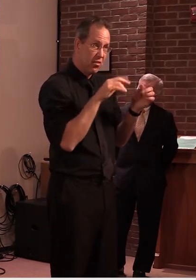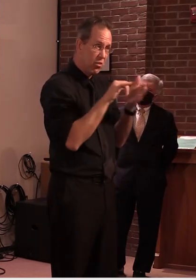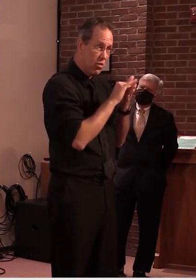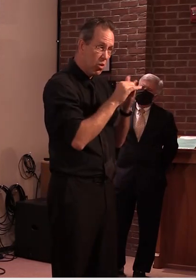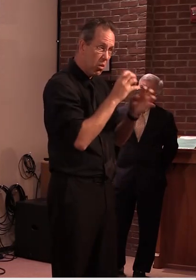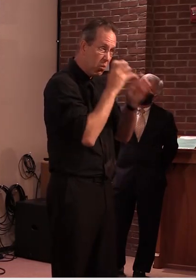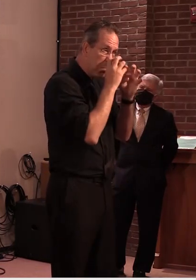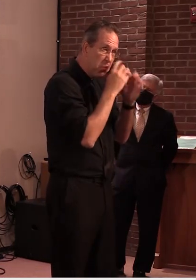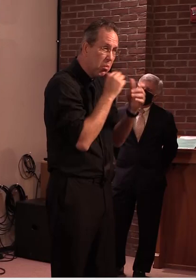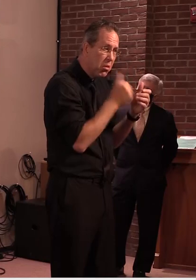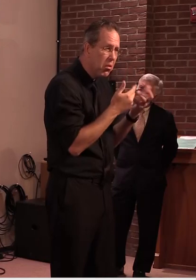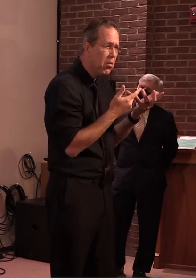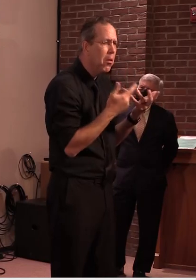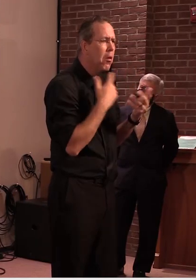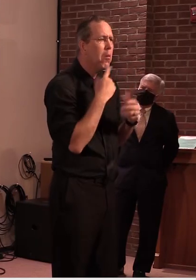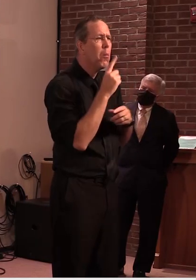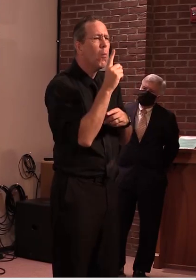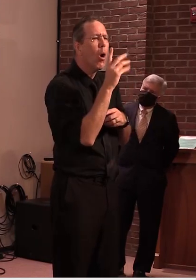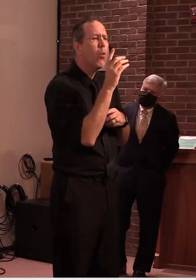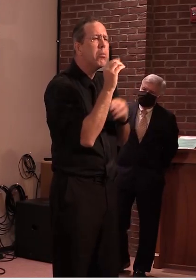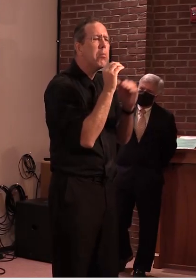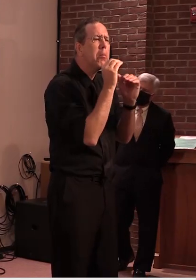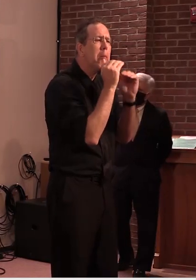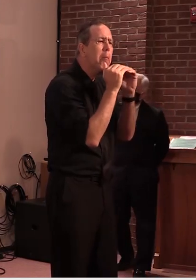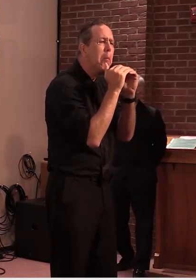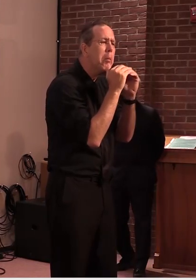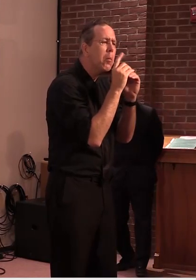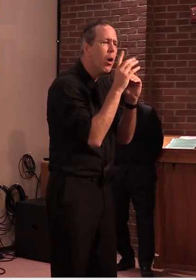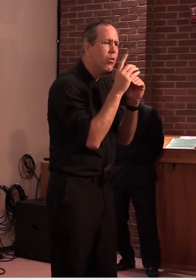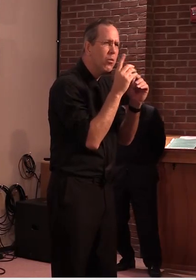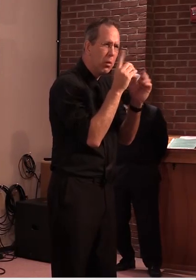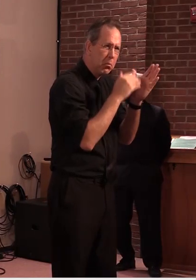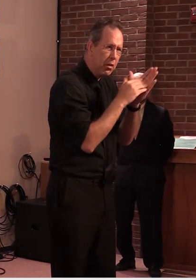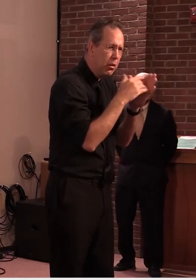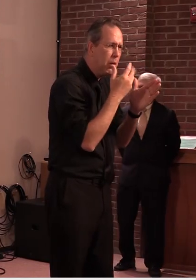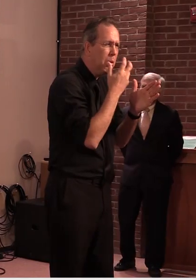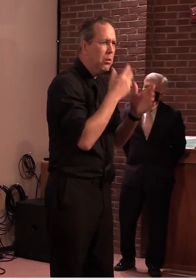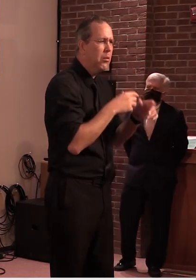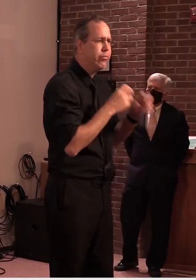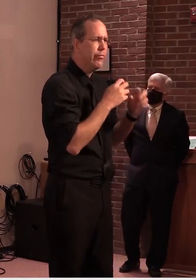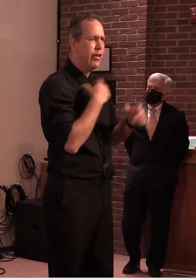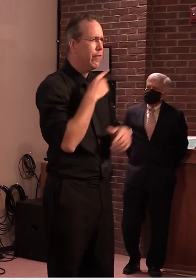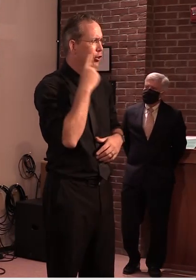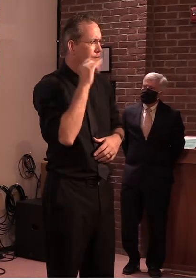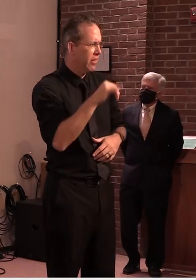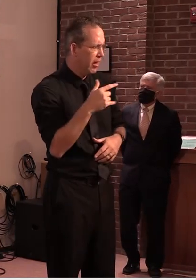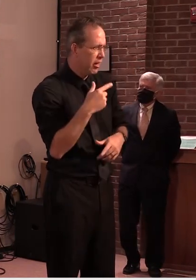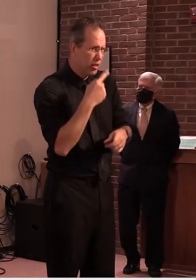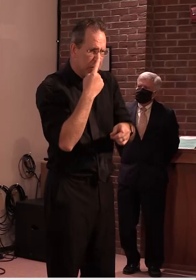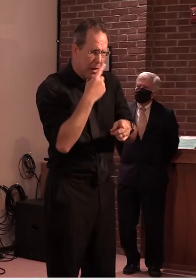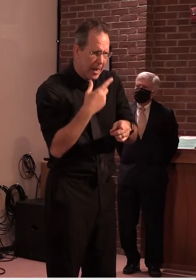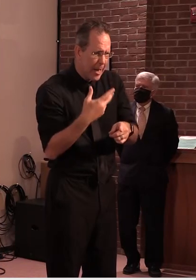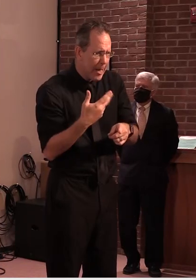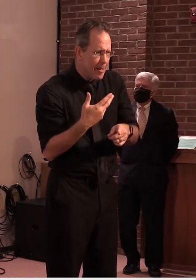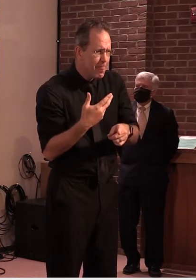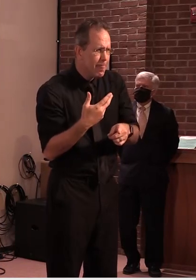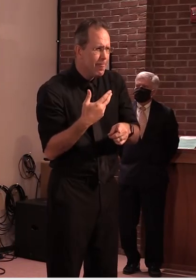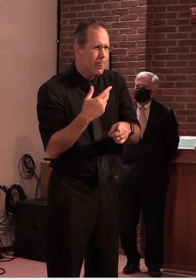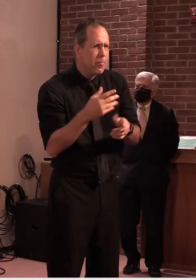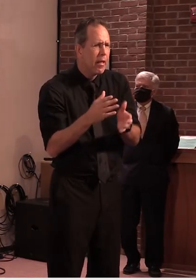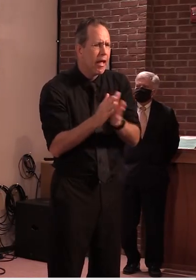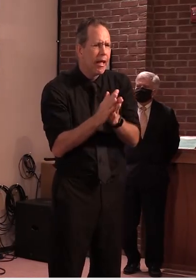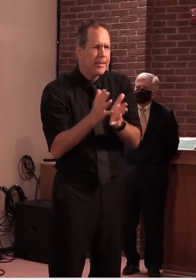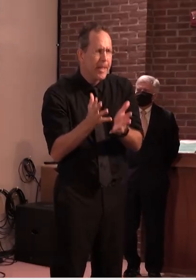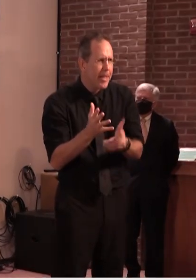bring us up to speed on that but so i can actually read for you off the uh i'll go back your health